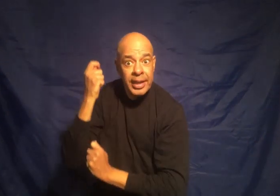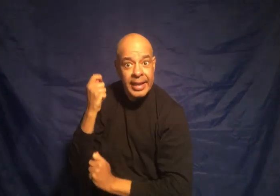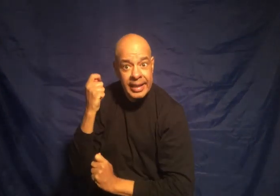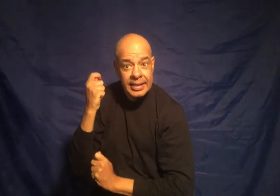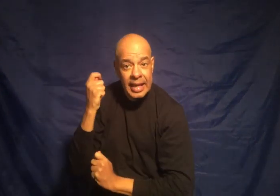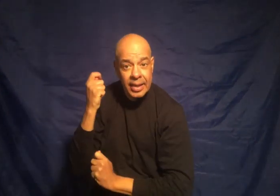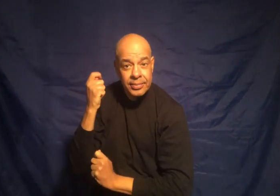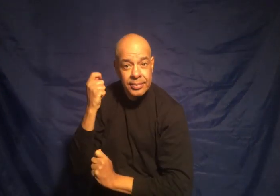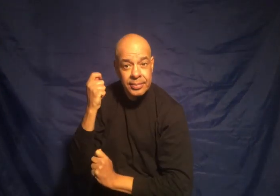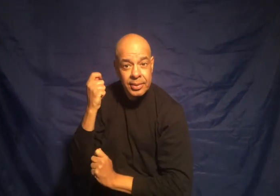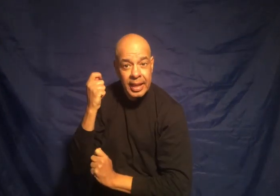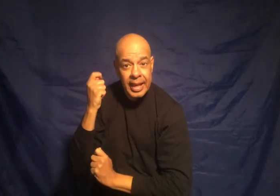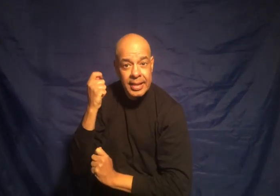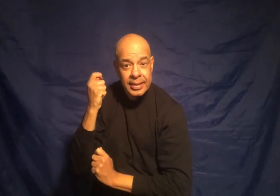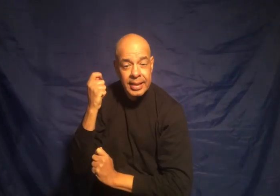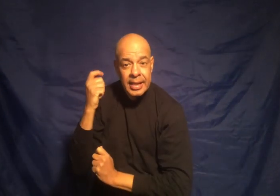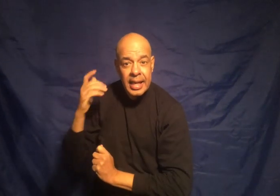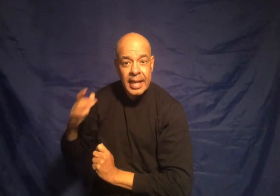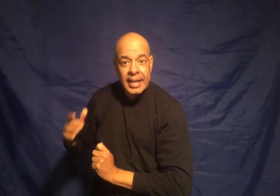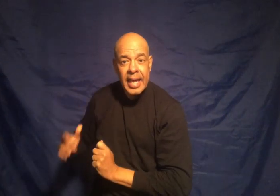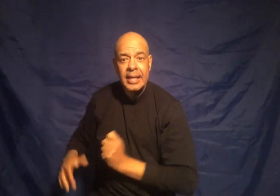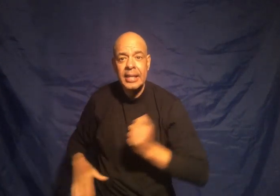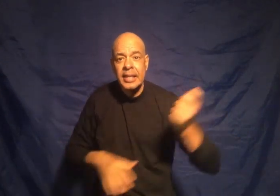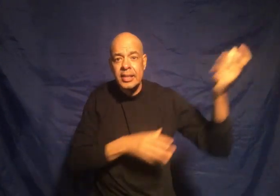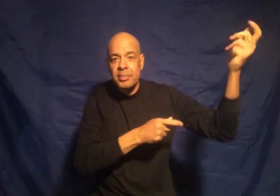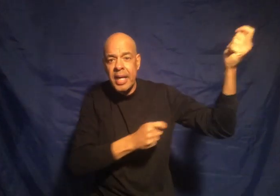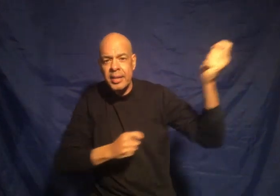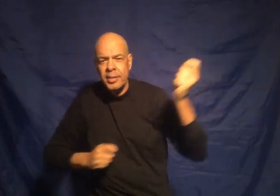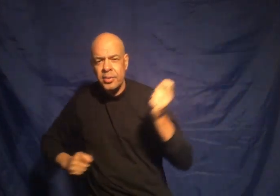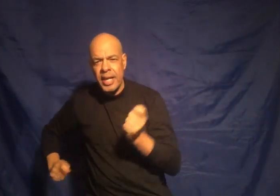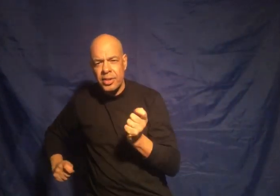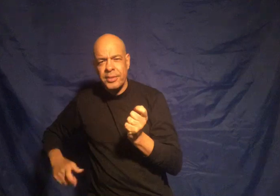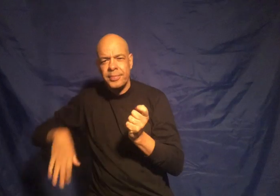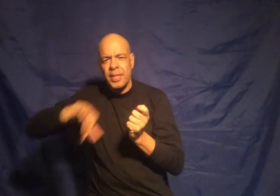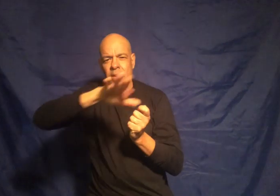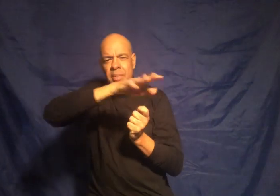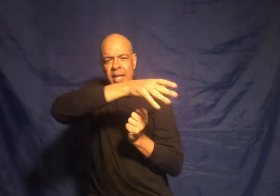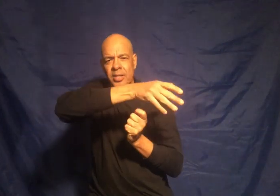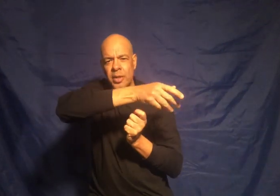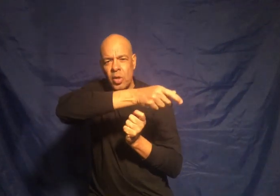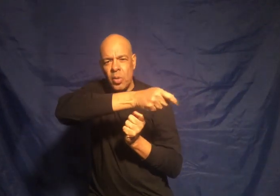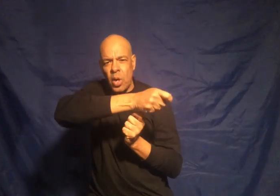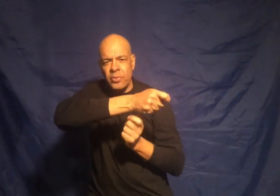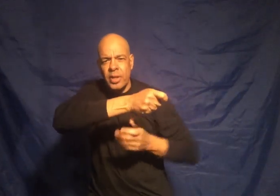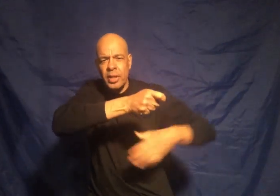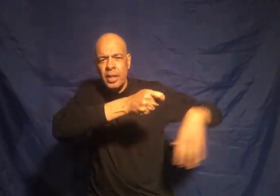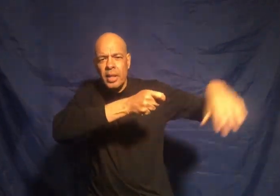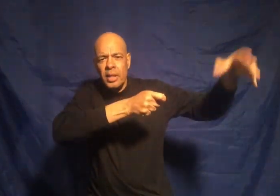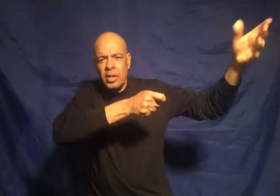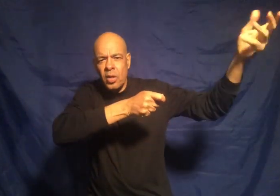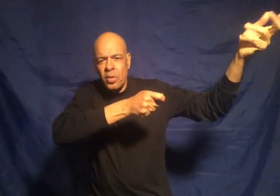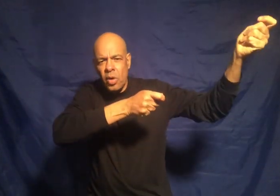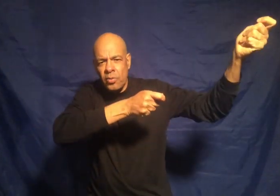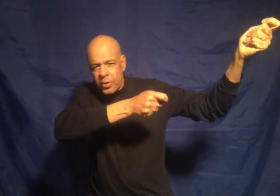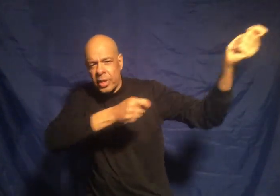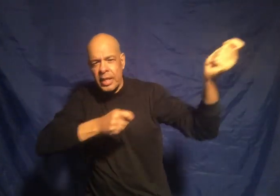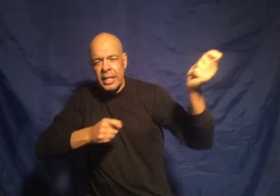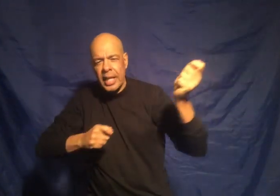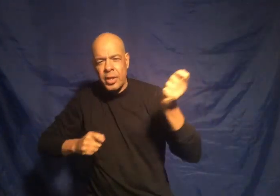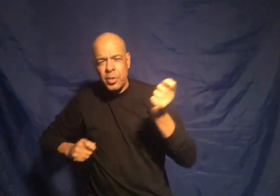down okay and again it doesn't matter the direction it matters that you go over you go over and you